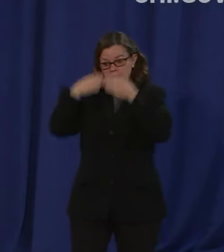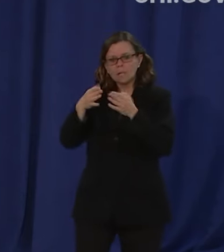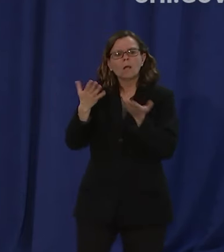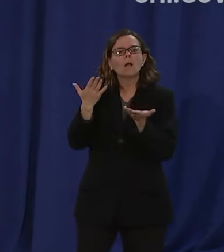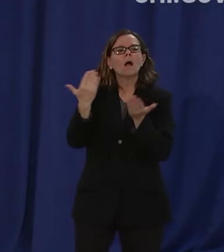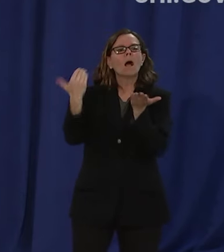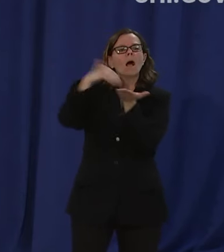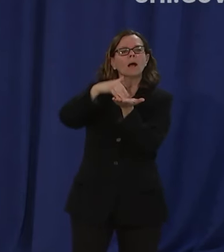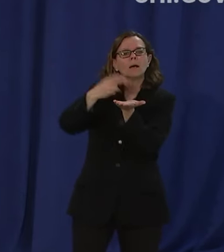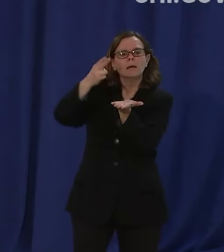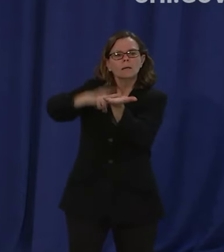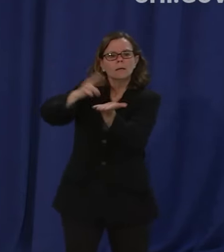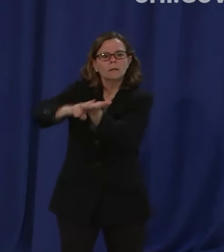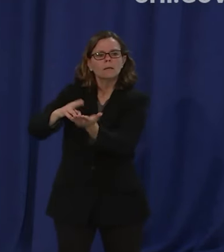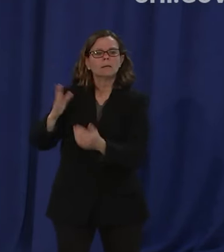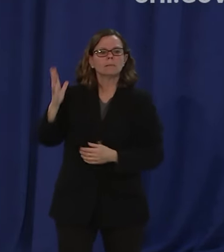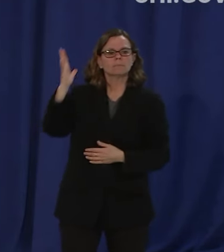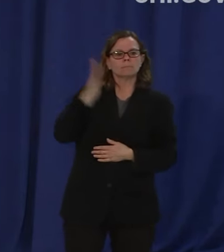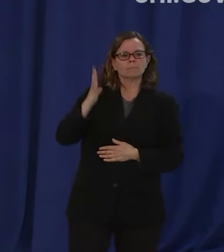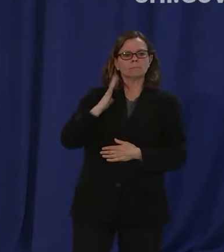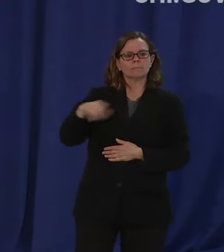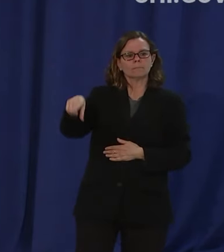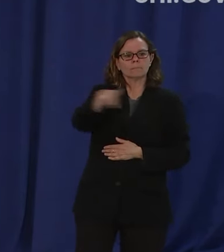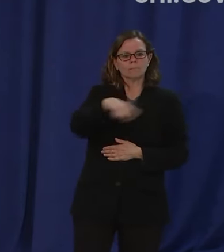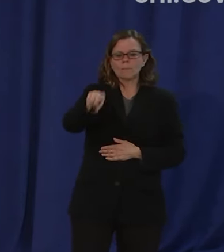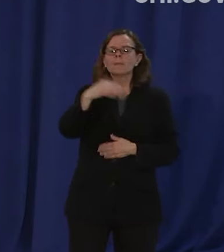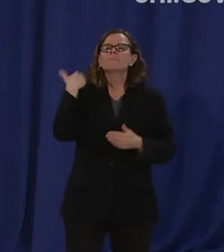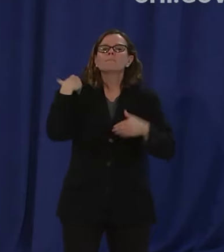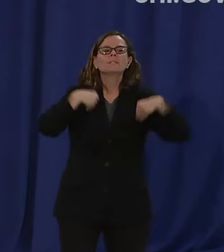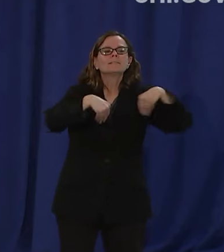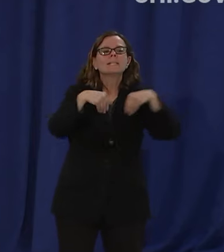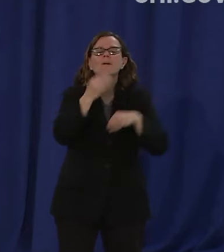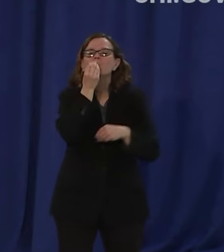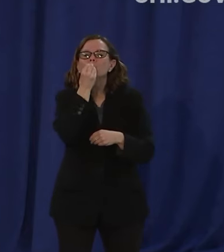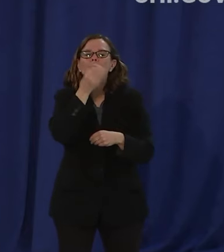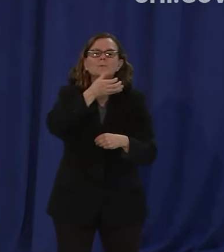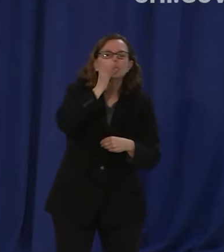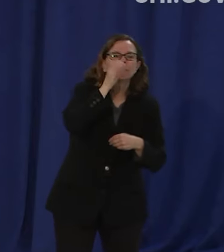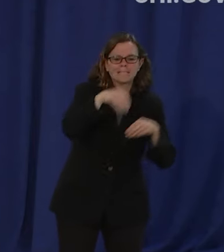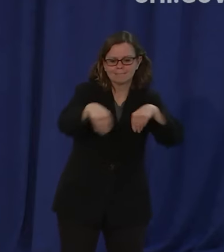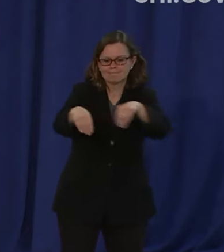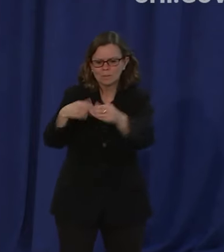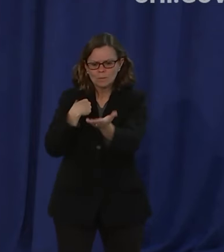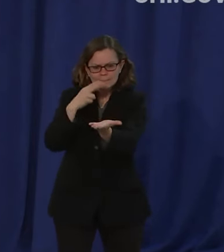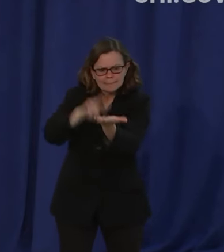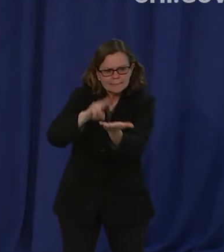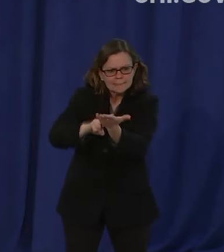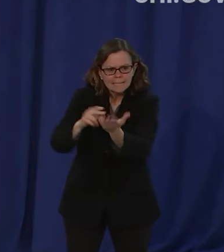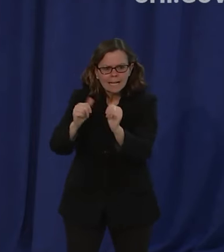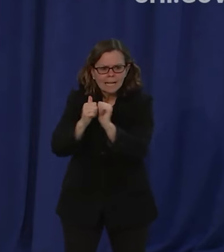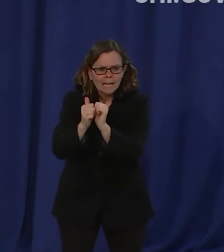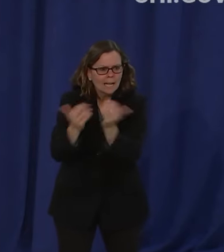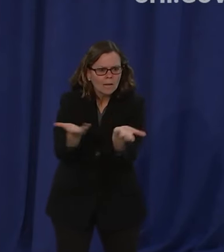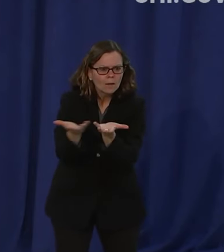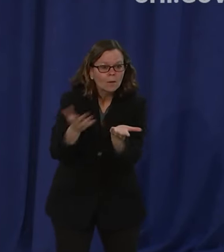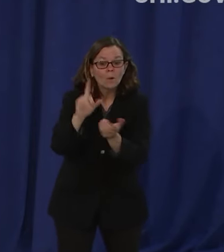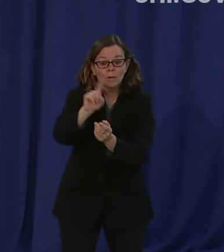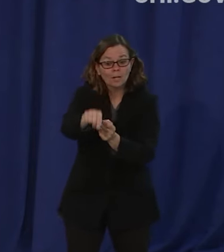absolutely have suffered a great hardship because of the declination um in airline travel so that's what this is about